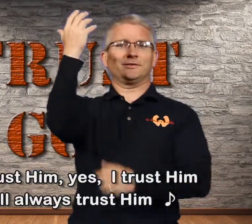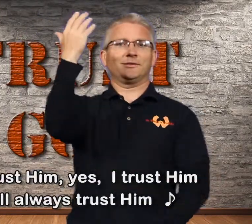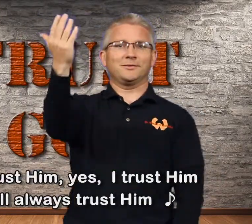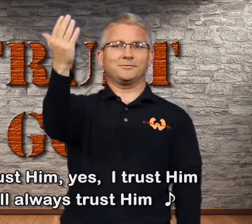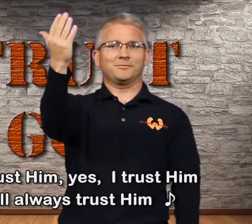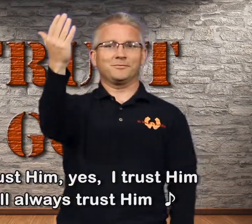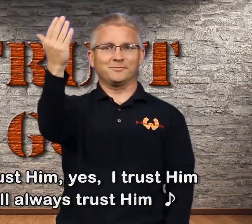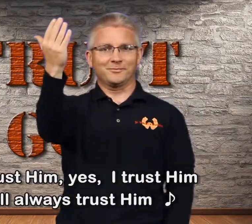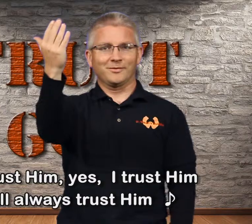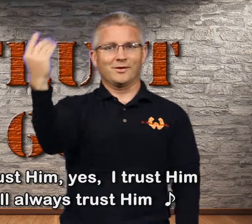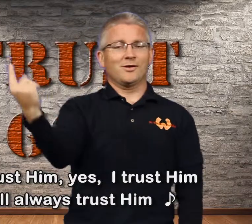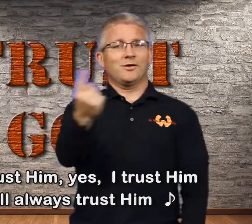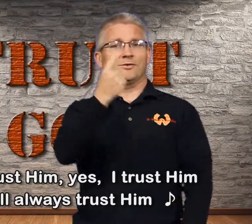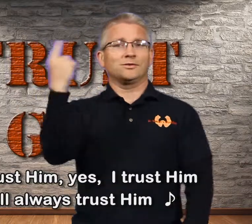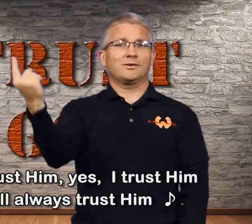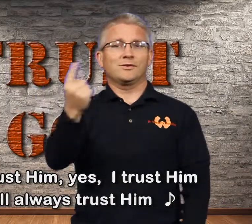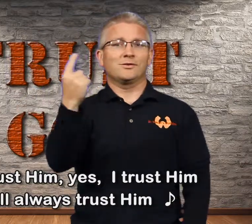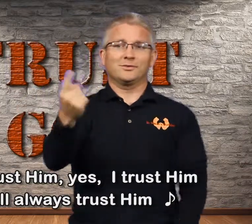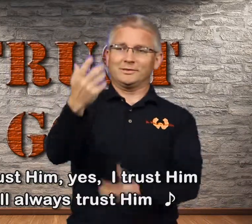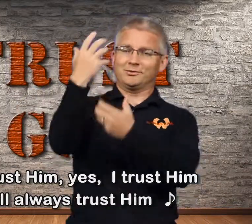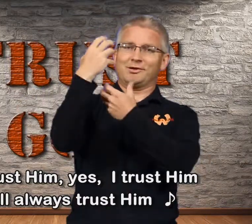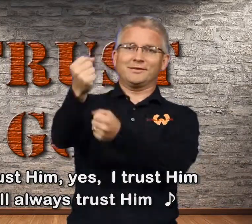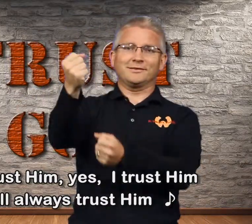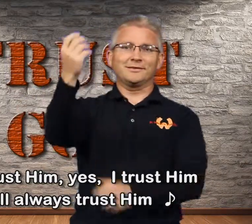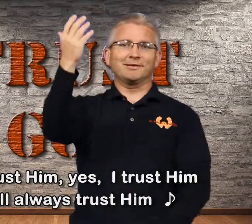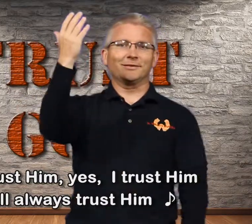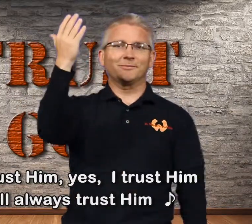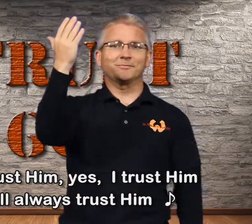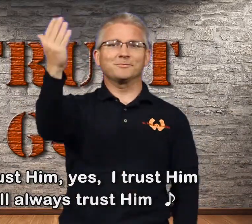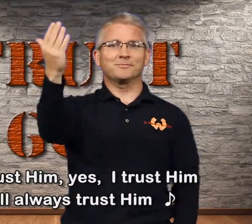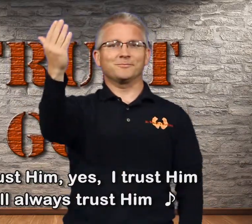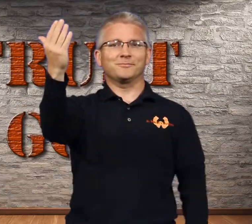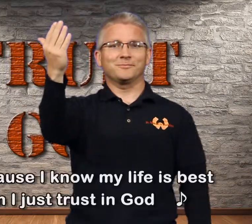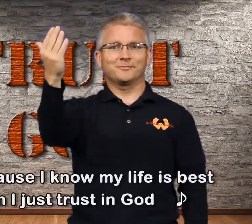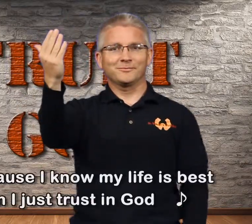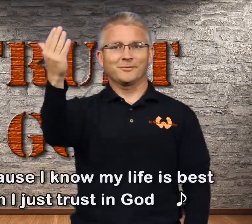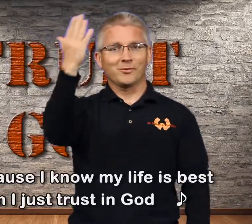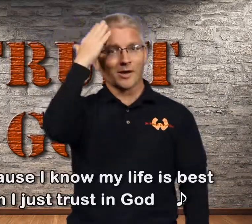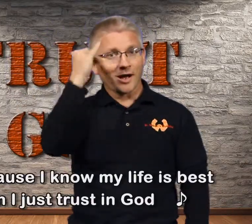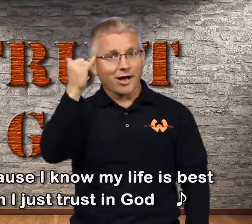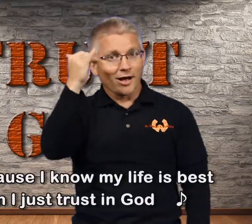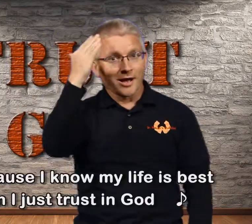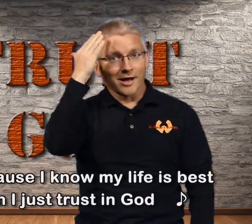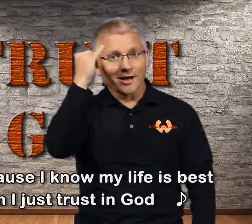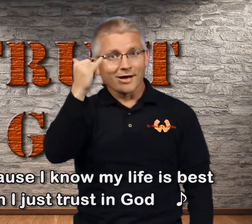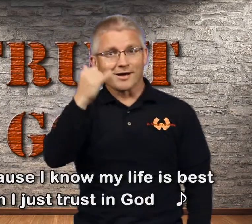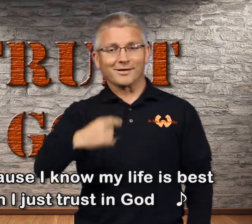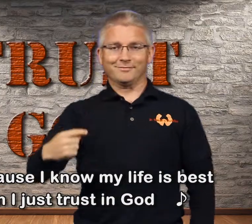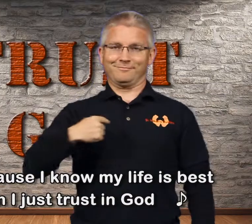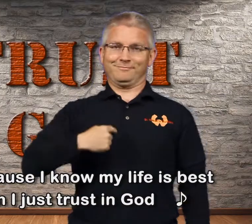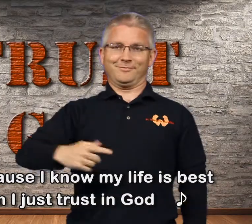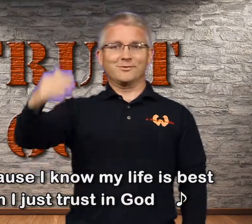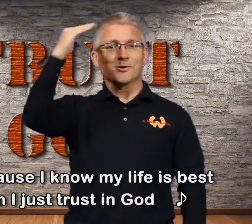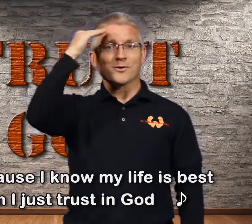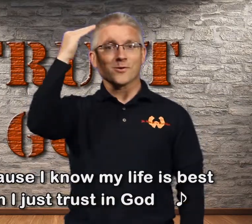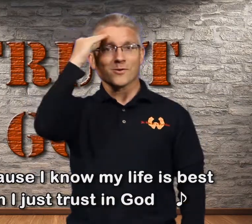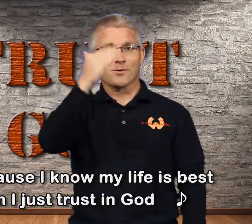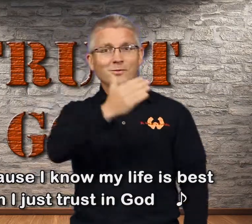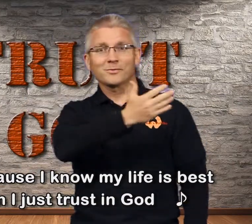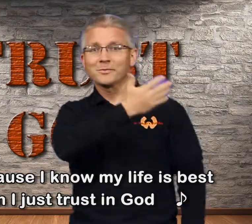I will always trust Him, because I know my life is best